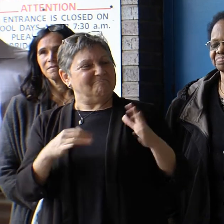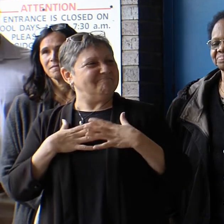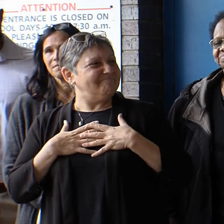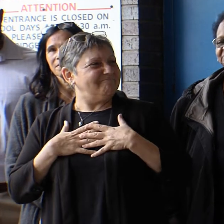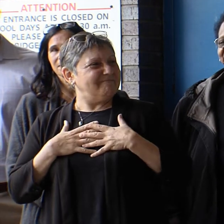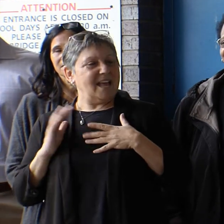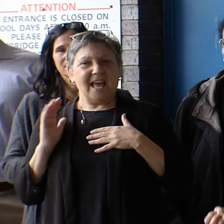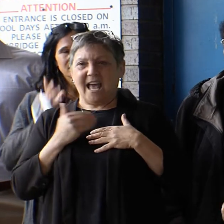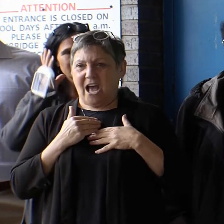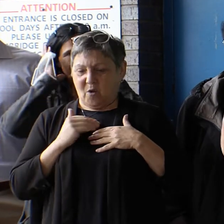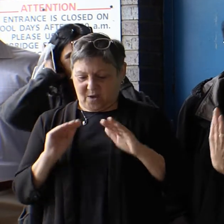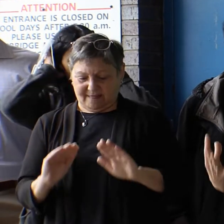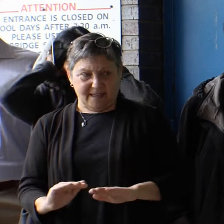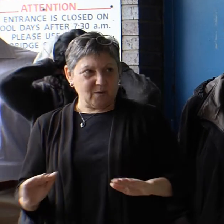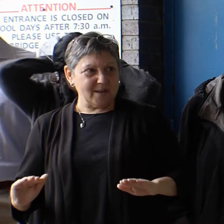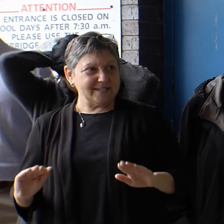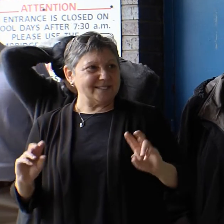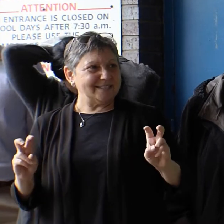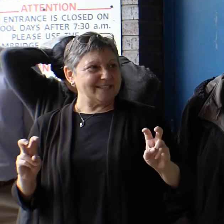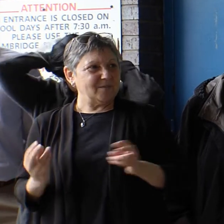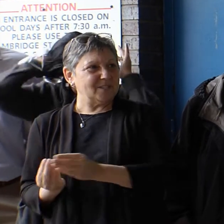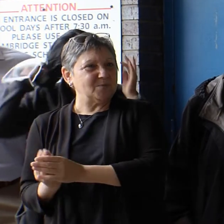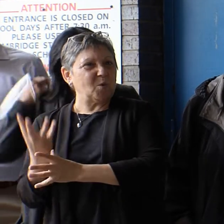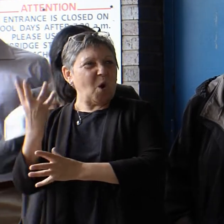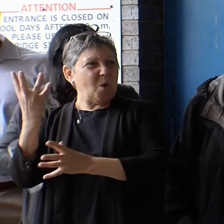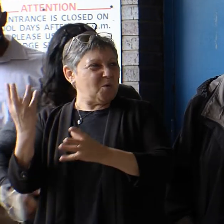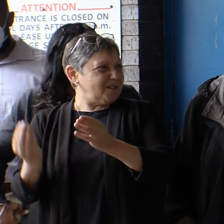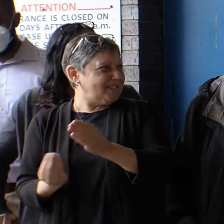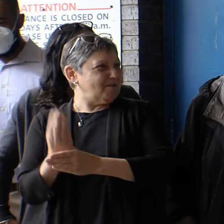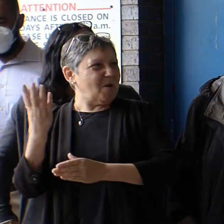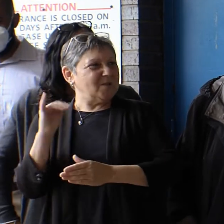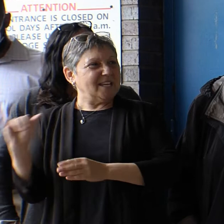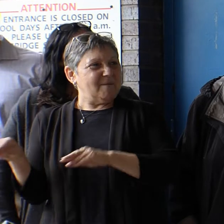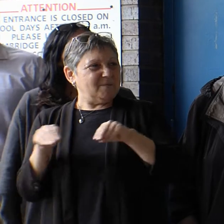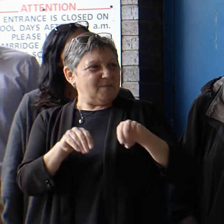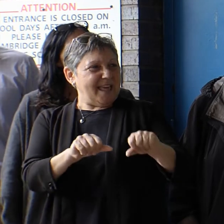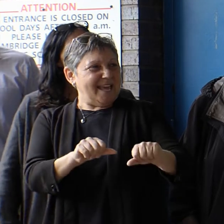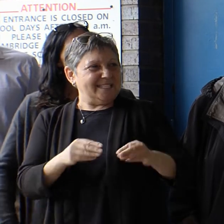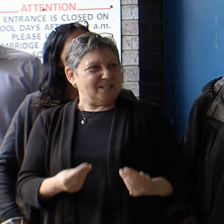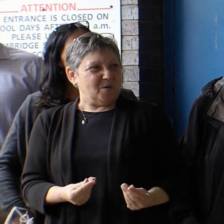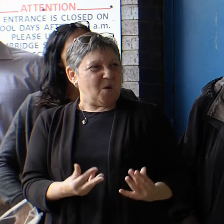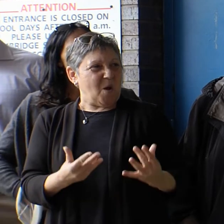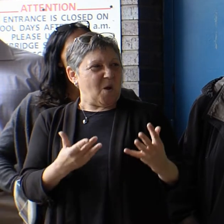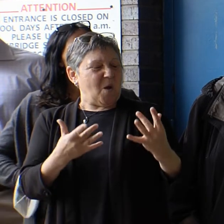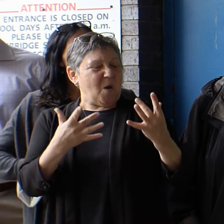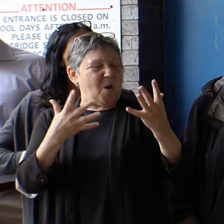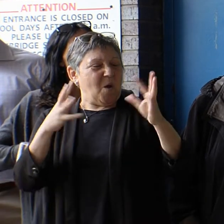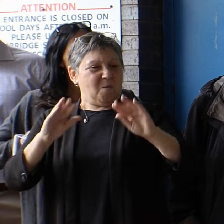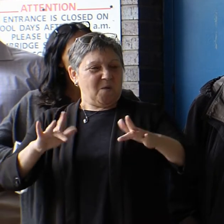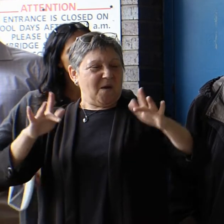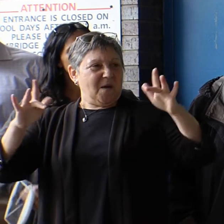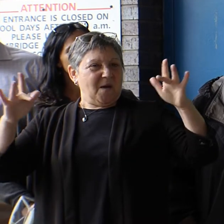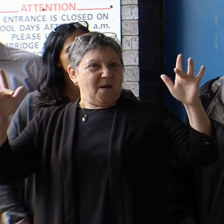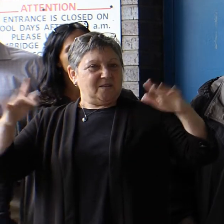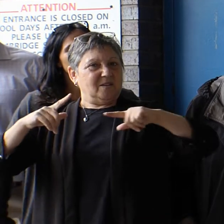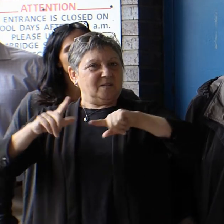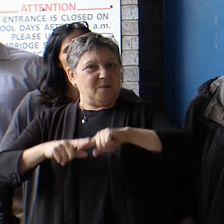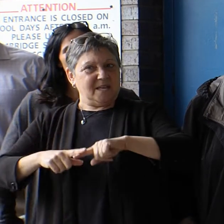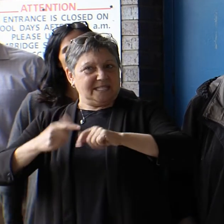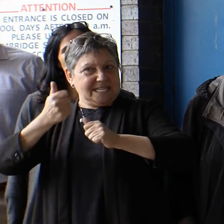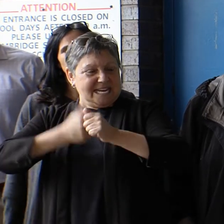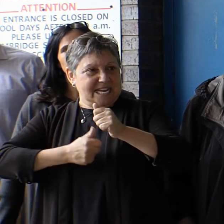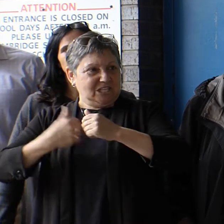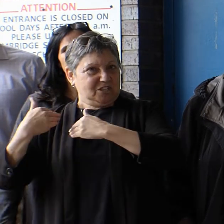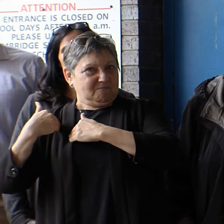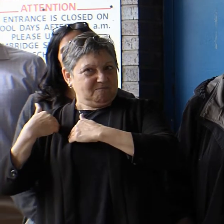little ones are going to sprout up. They are going to grow and blossom and it is on each and every one of us to make sure